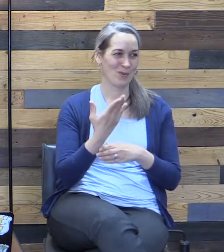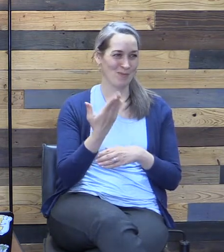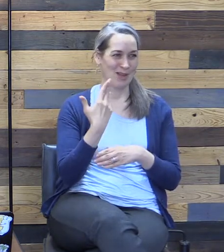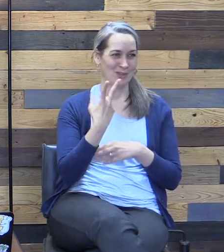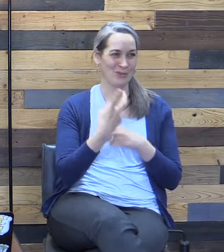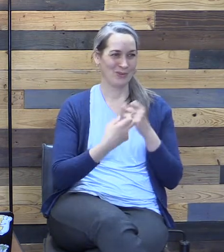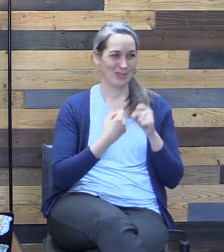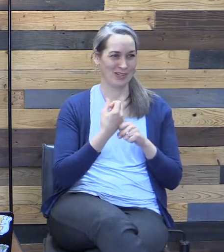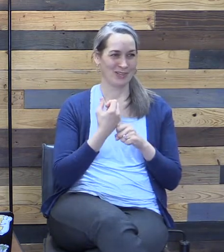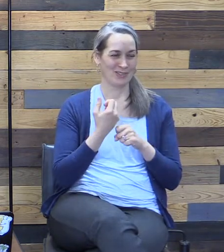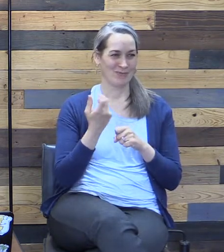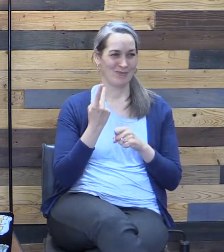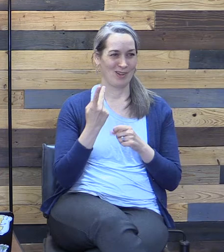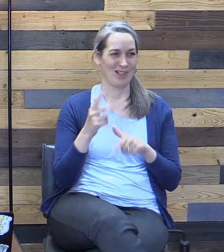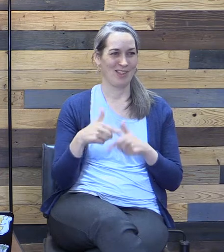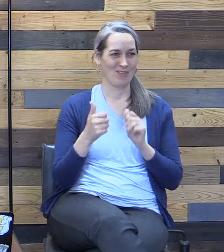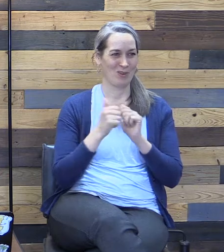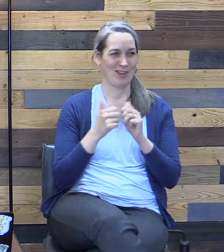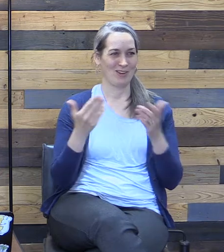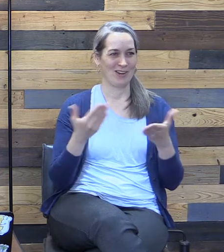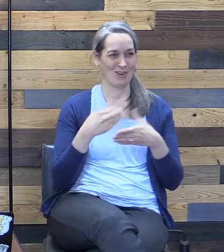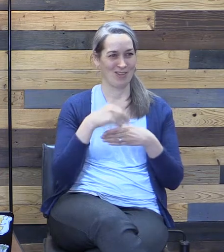we've been living together here in Lubbock.